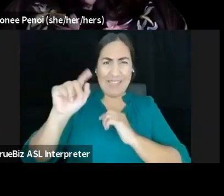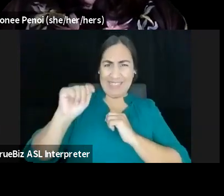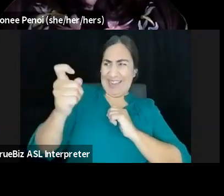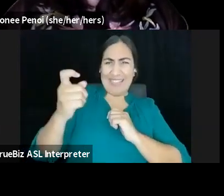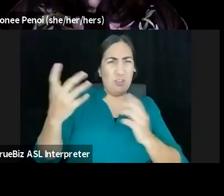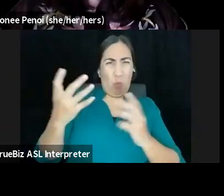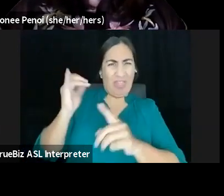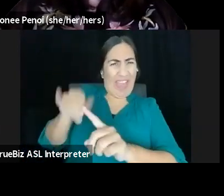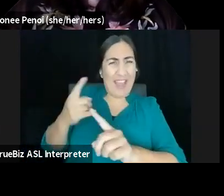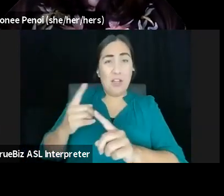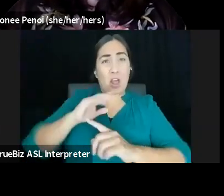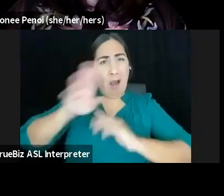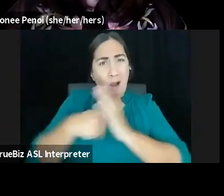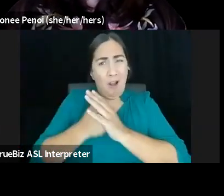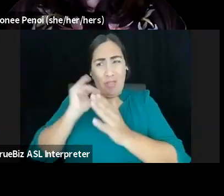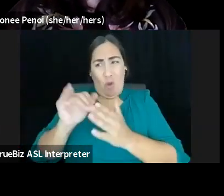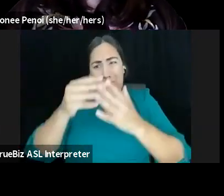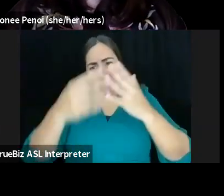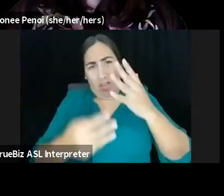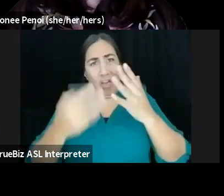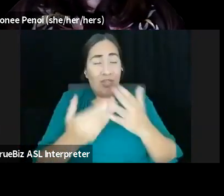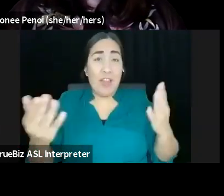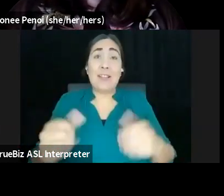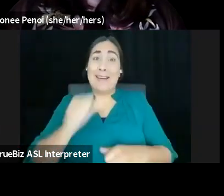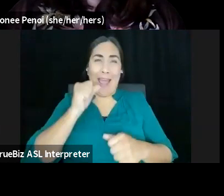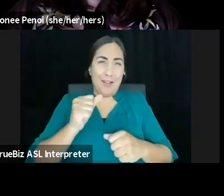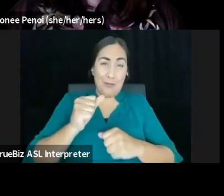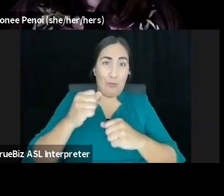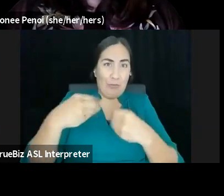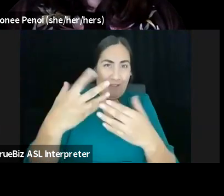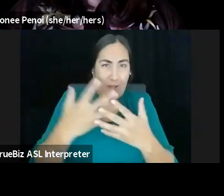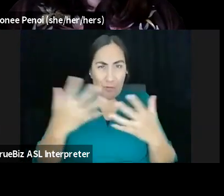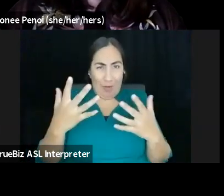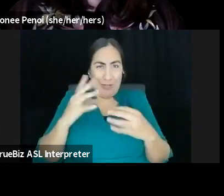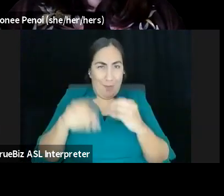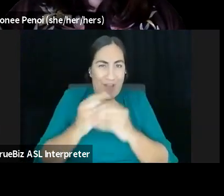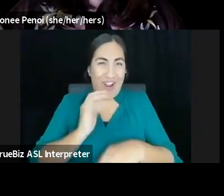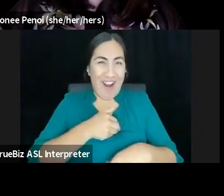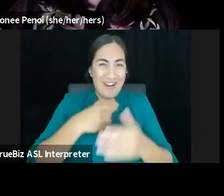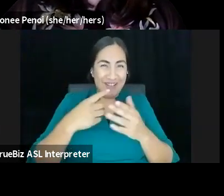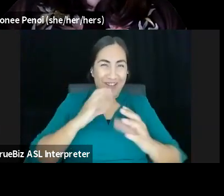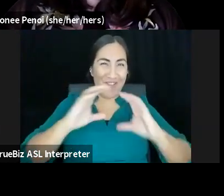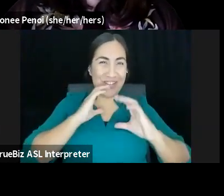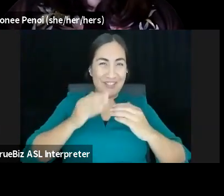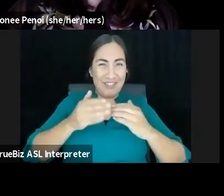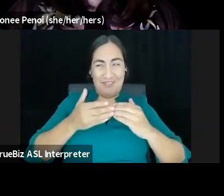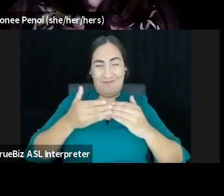sustainability. So not to give too much away about our conversation coming up forward. But First Peoples Fund does that by investing in people